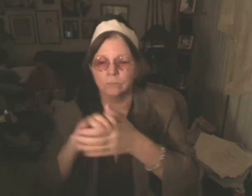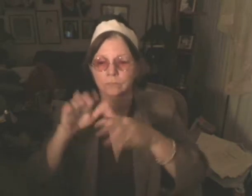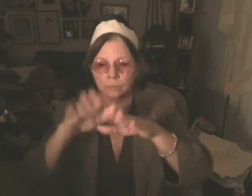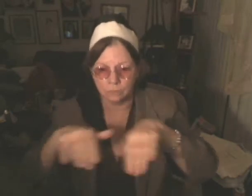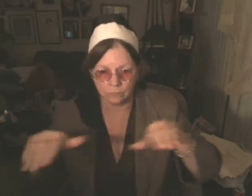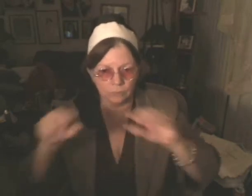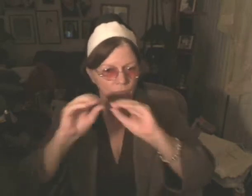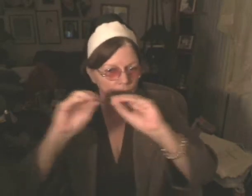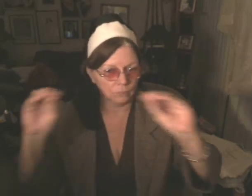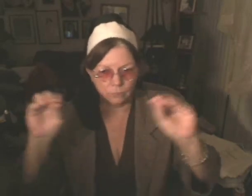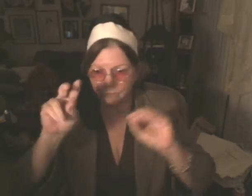Bombshells everywhere.